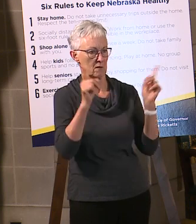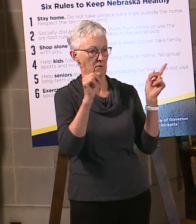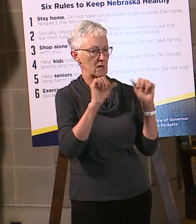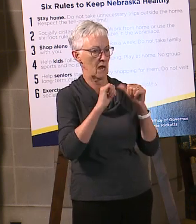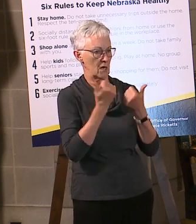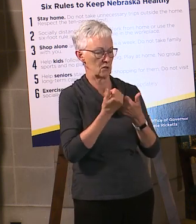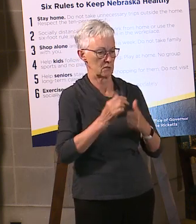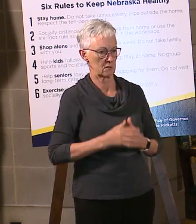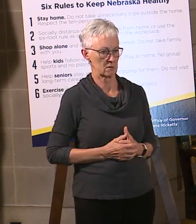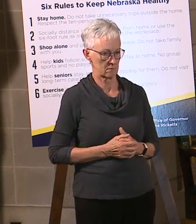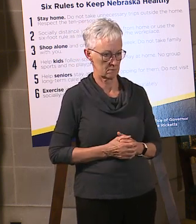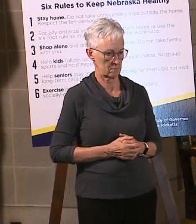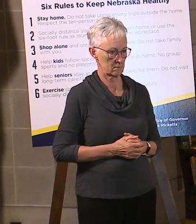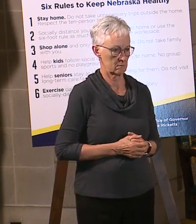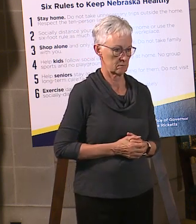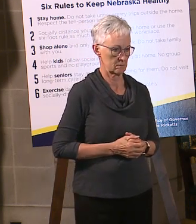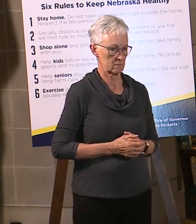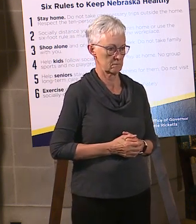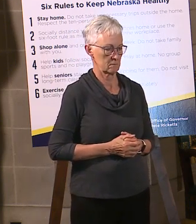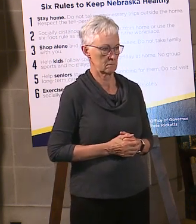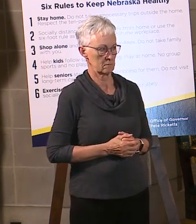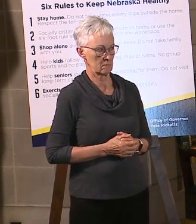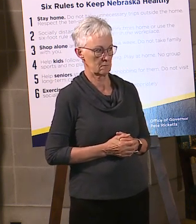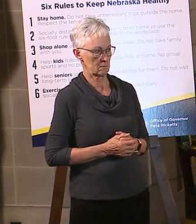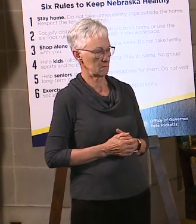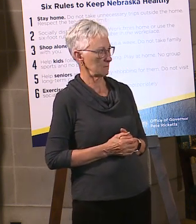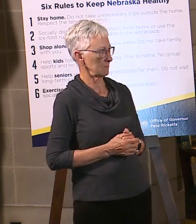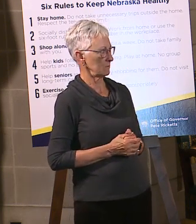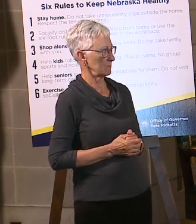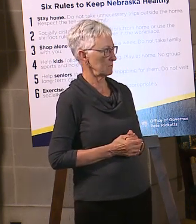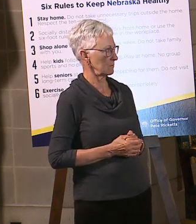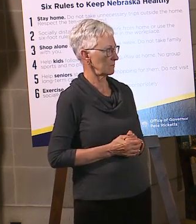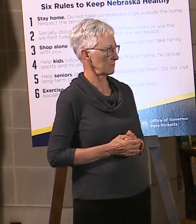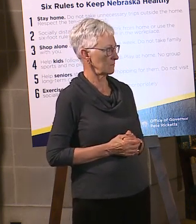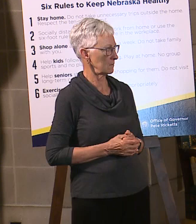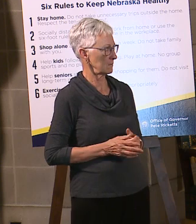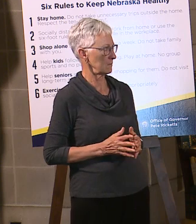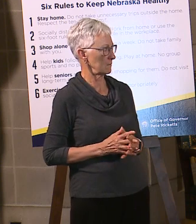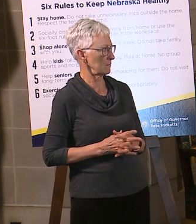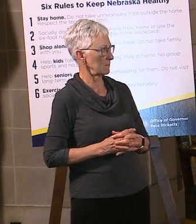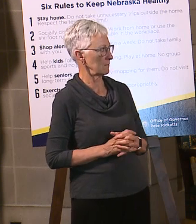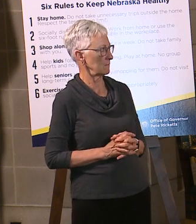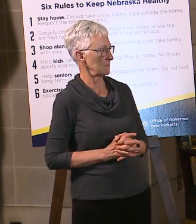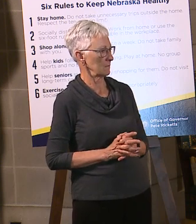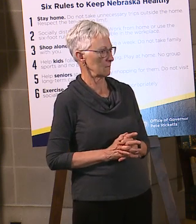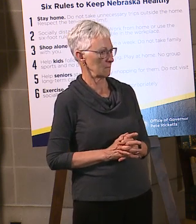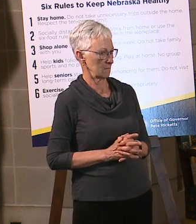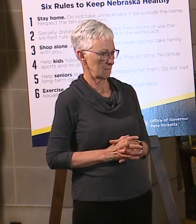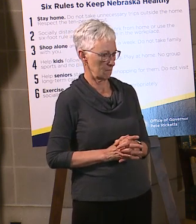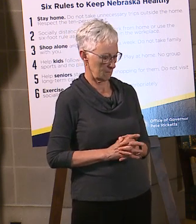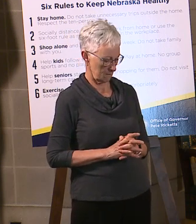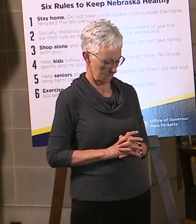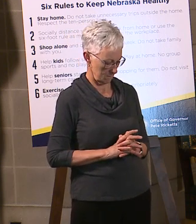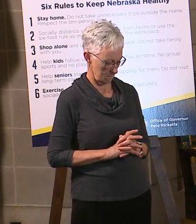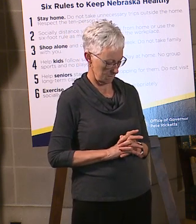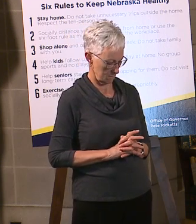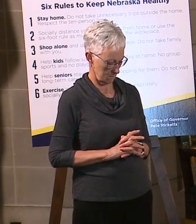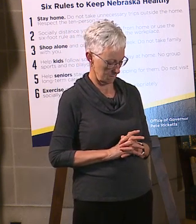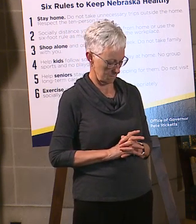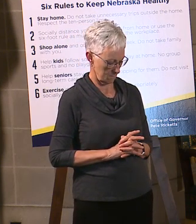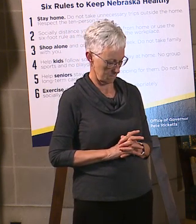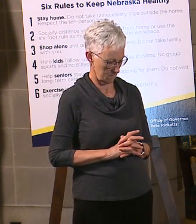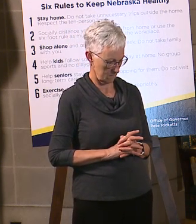I have a couple questions. You talked about how businesses are working hard to maintain their employees and